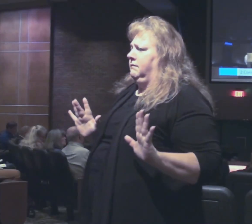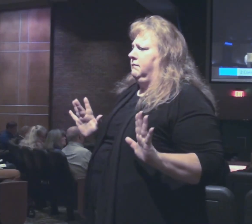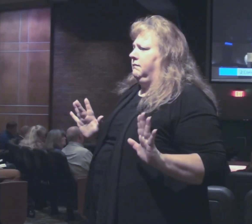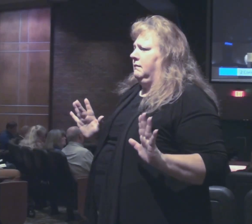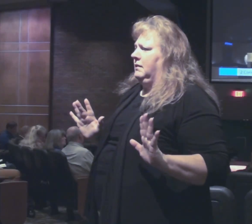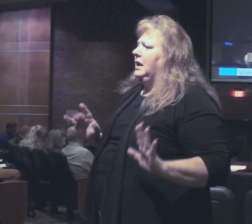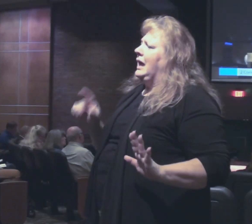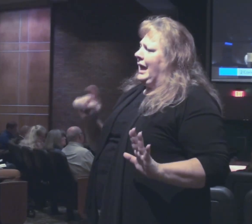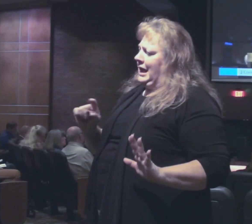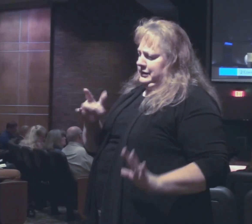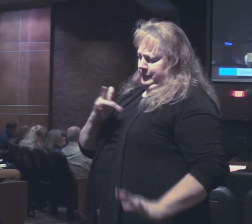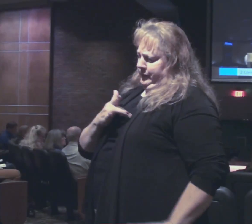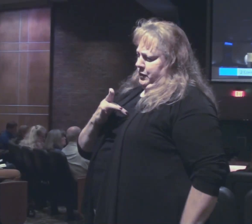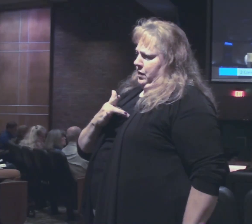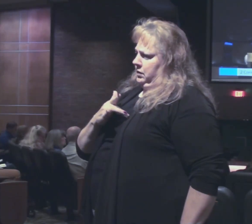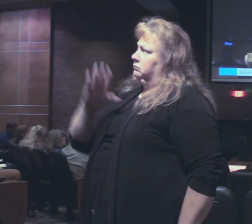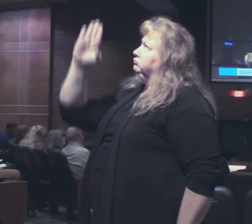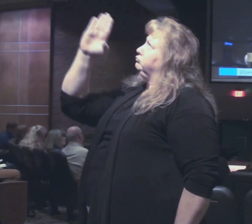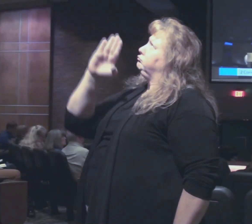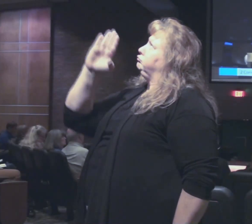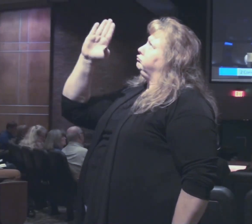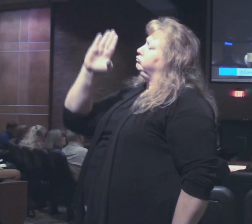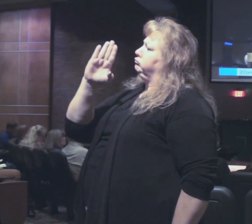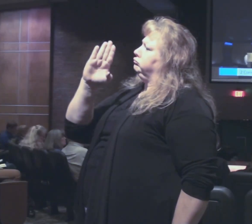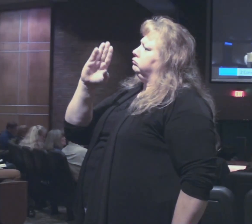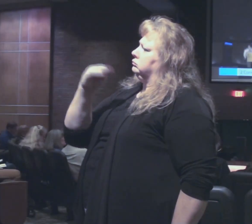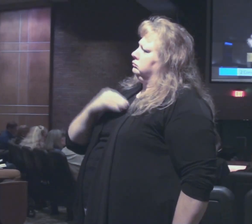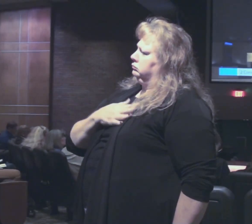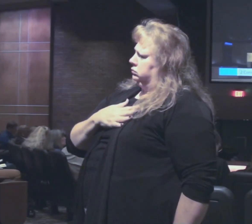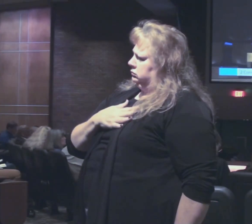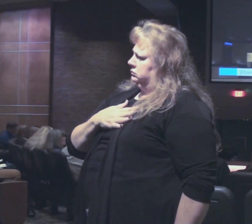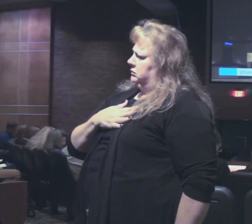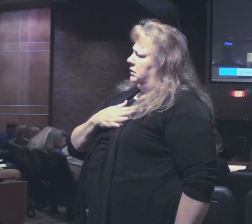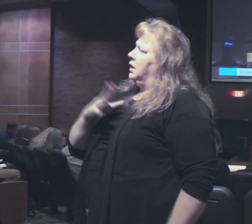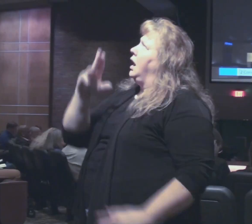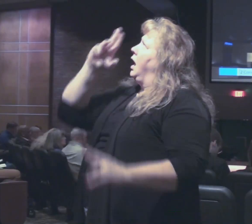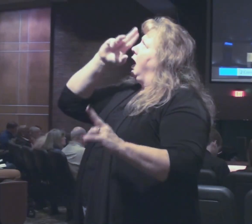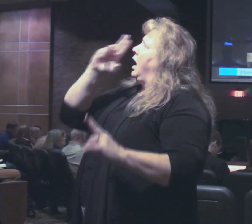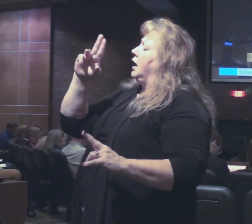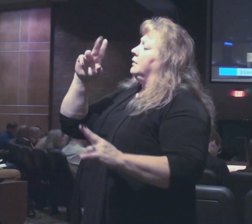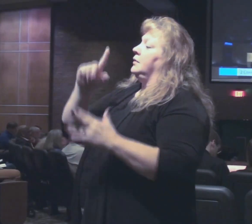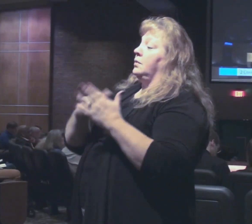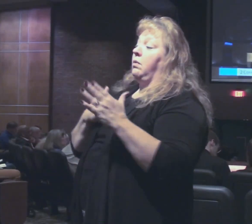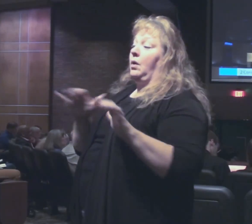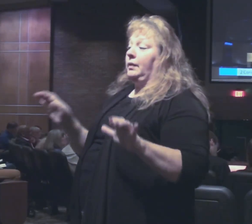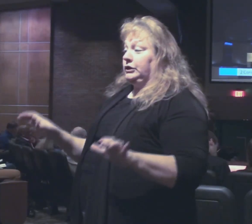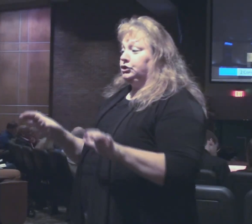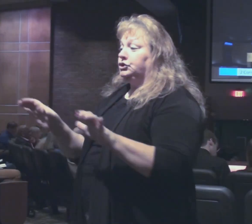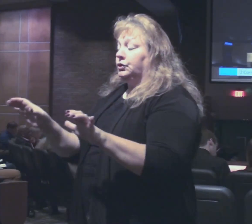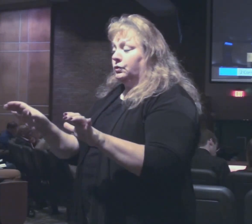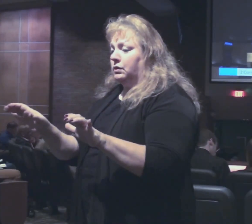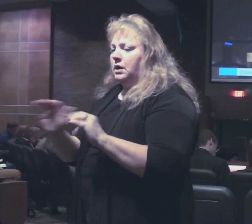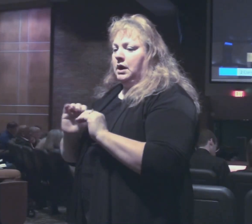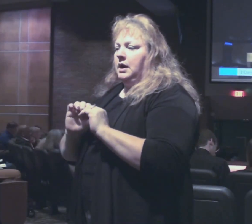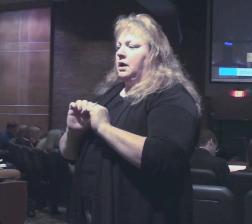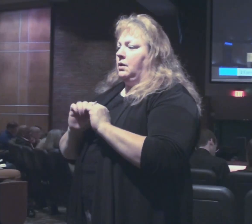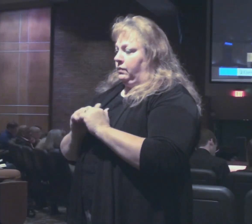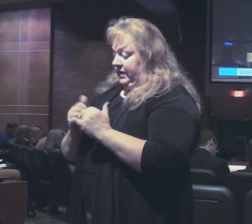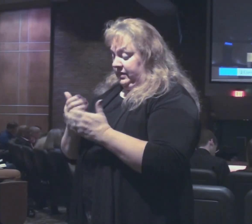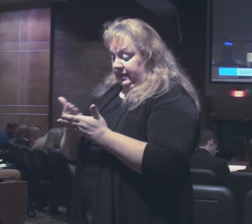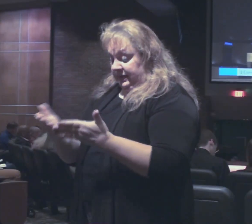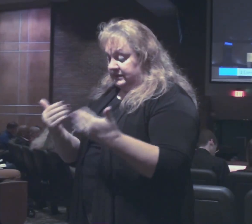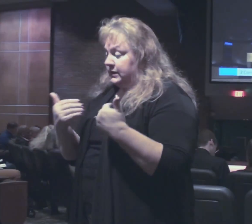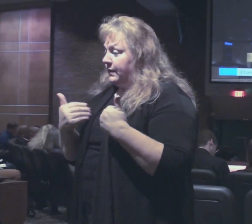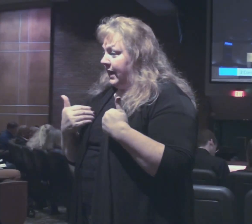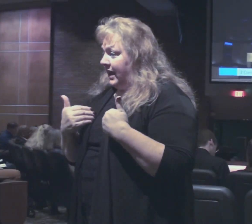You know it has to come from the heart. We want to honor the Lord with what we do and we can do that with our material